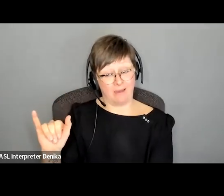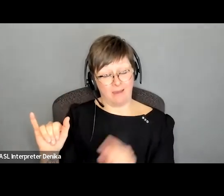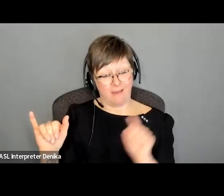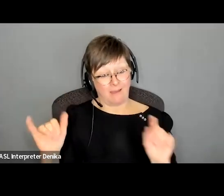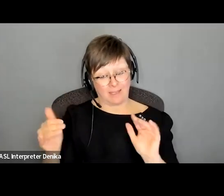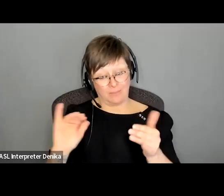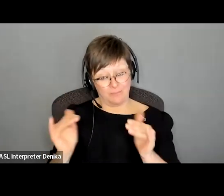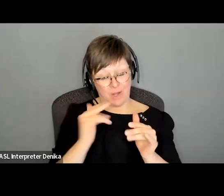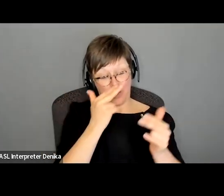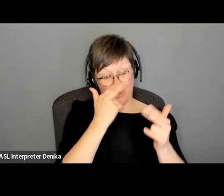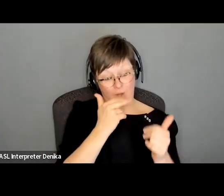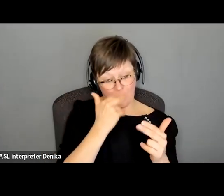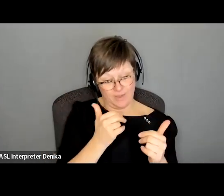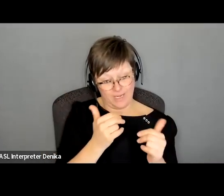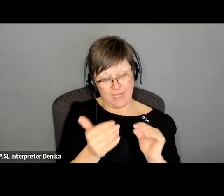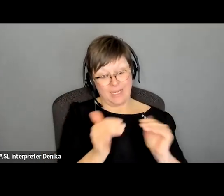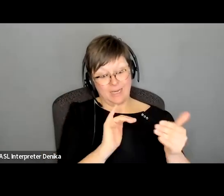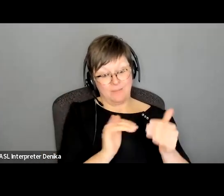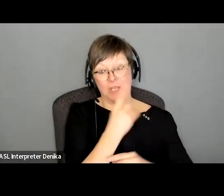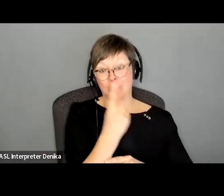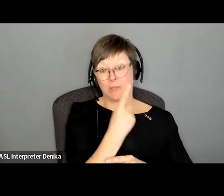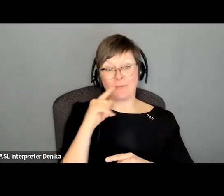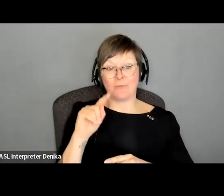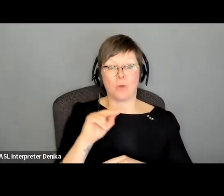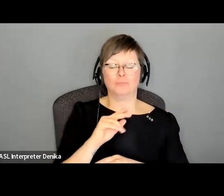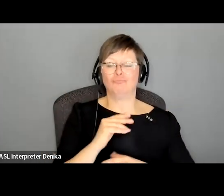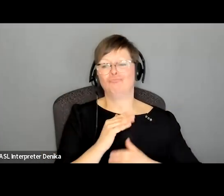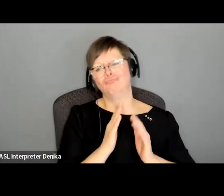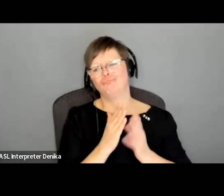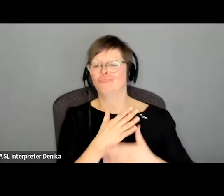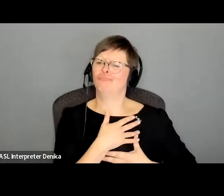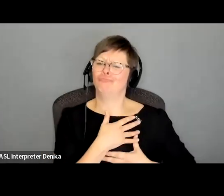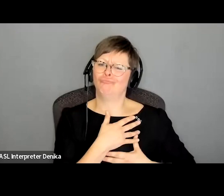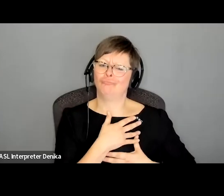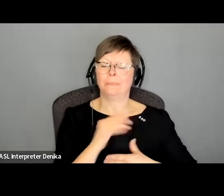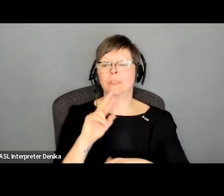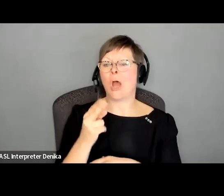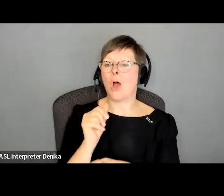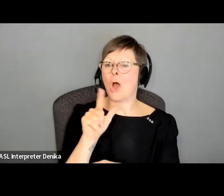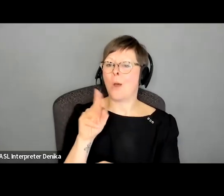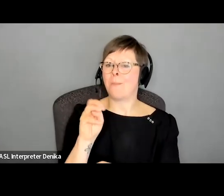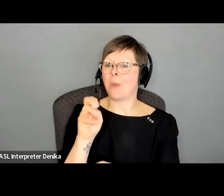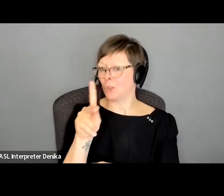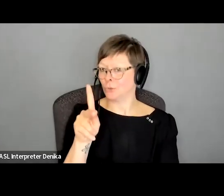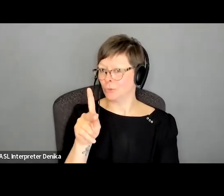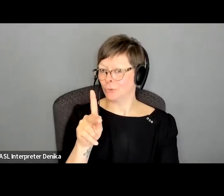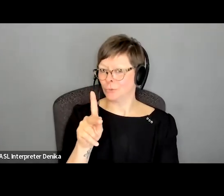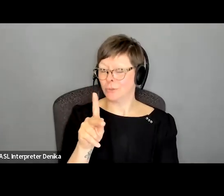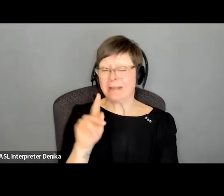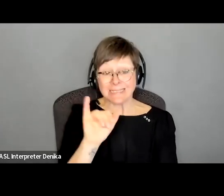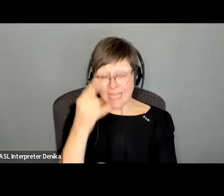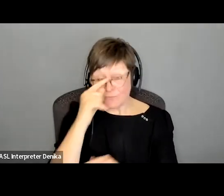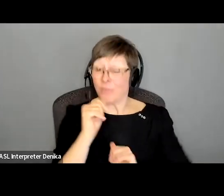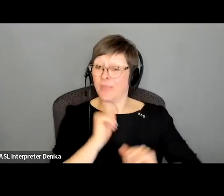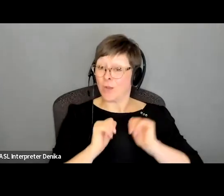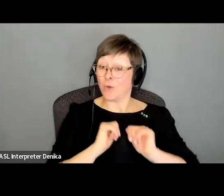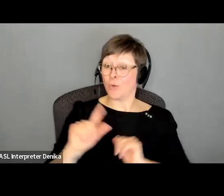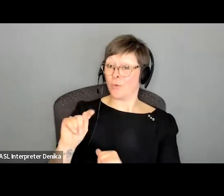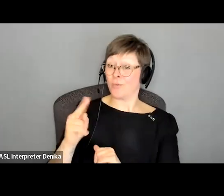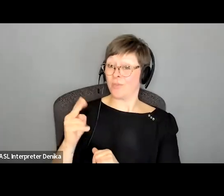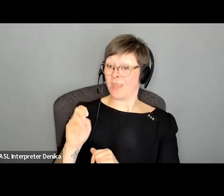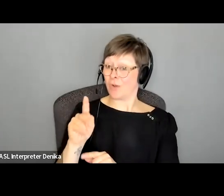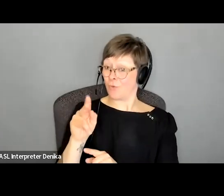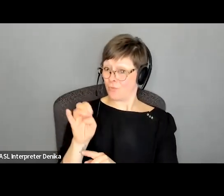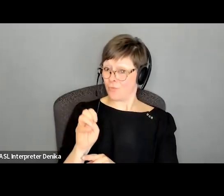versus if it's it's something for hallmark and i think the saying goes for theater you should do your research and know your